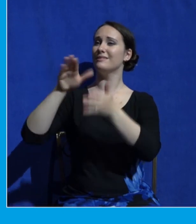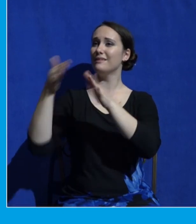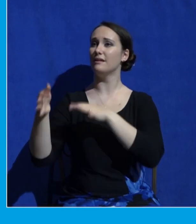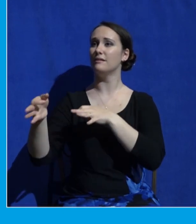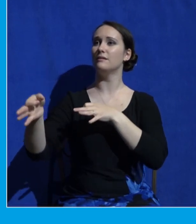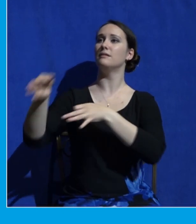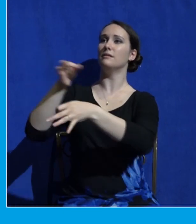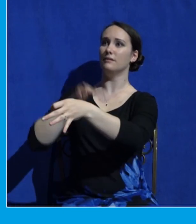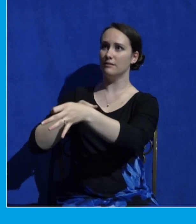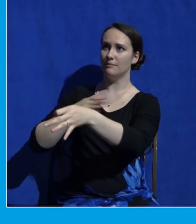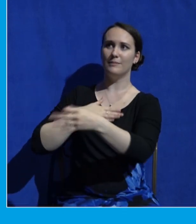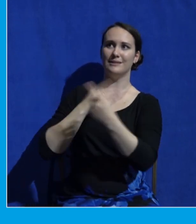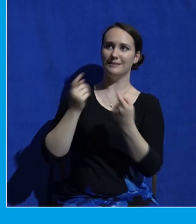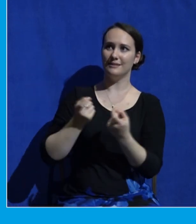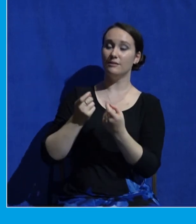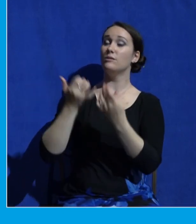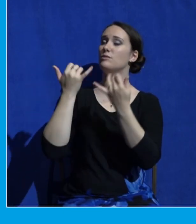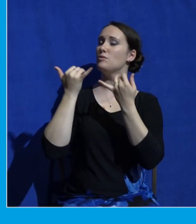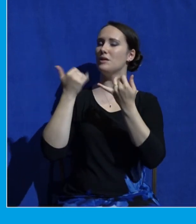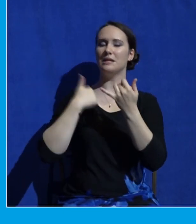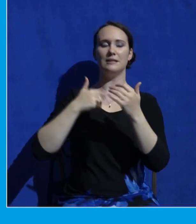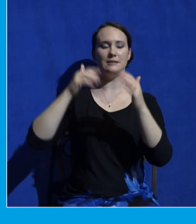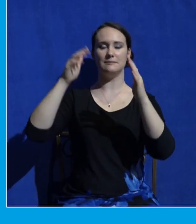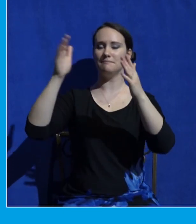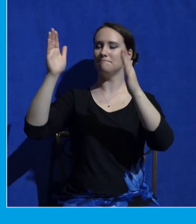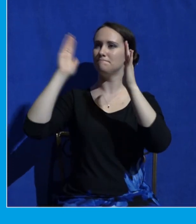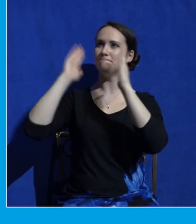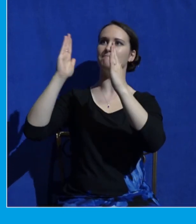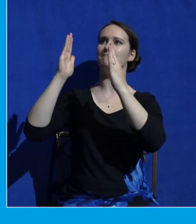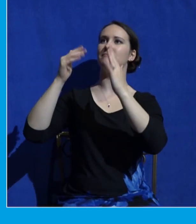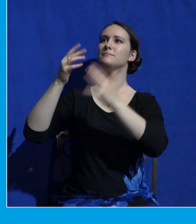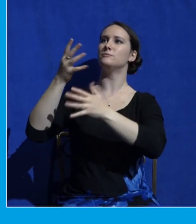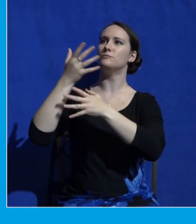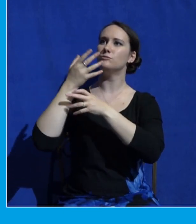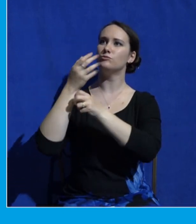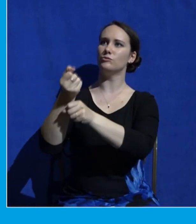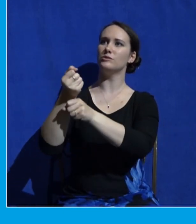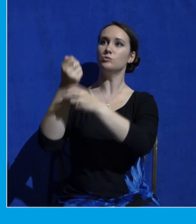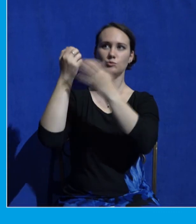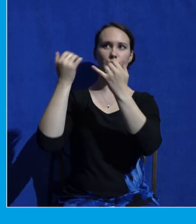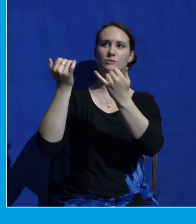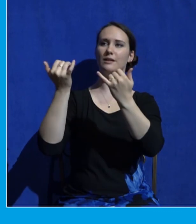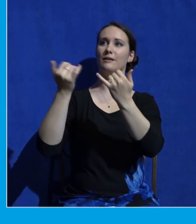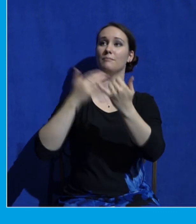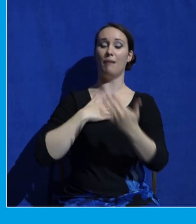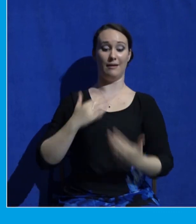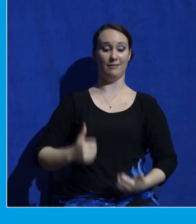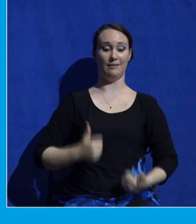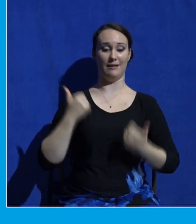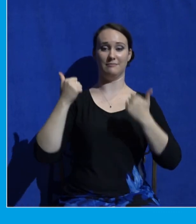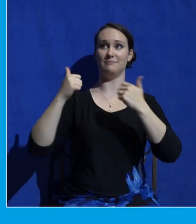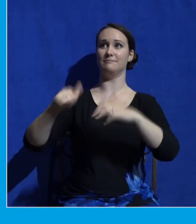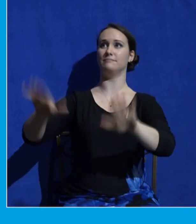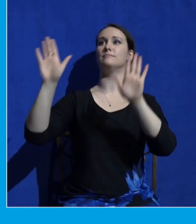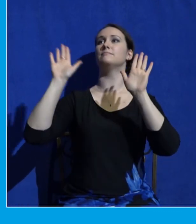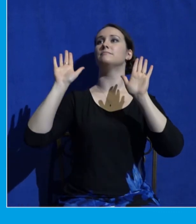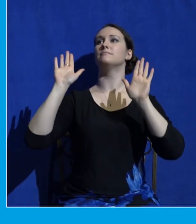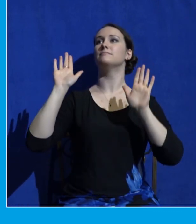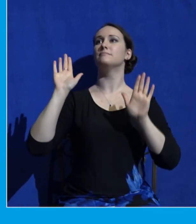today I listen to you I trust in you with my life and I